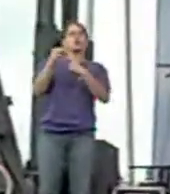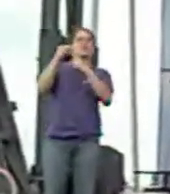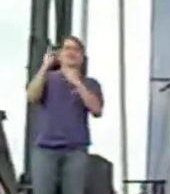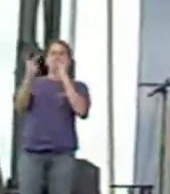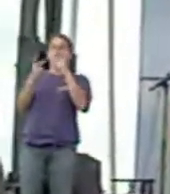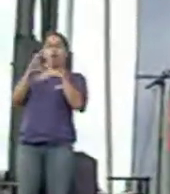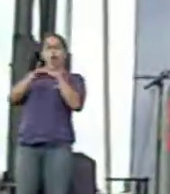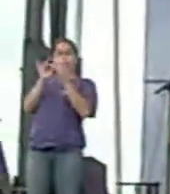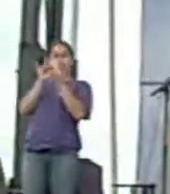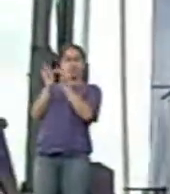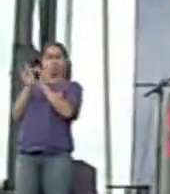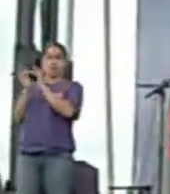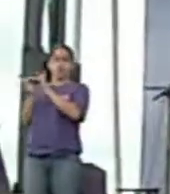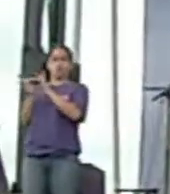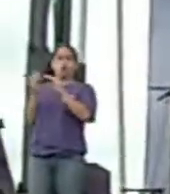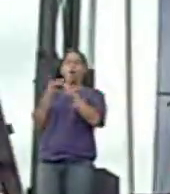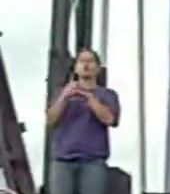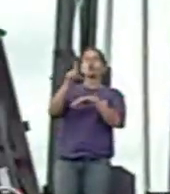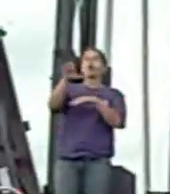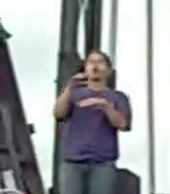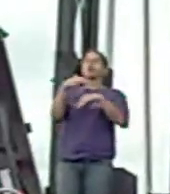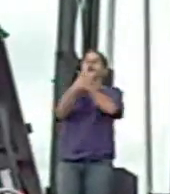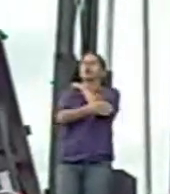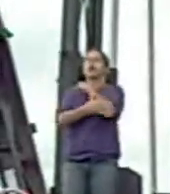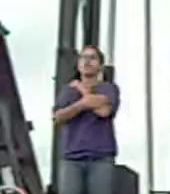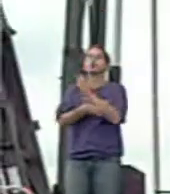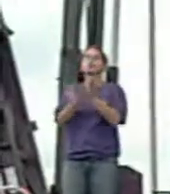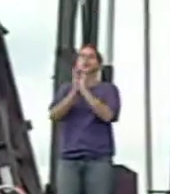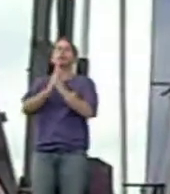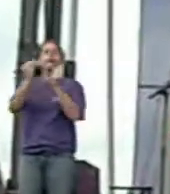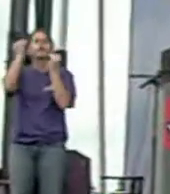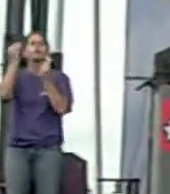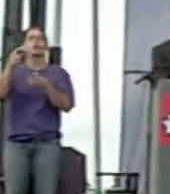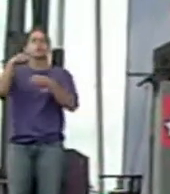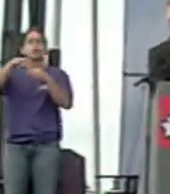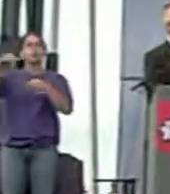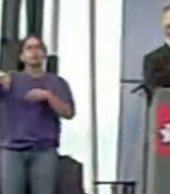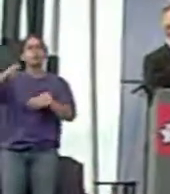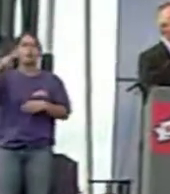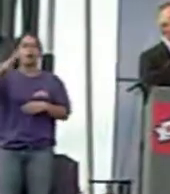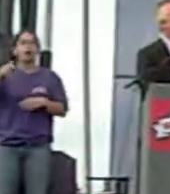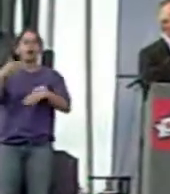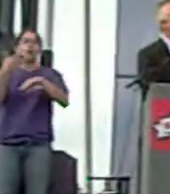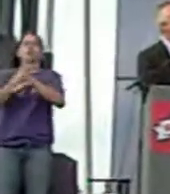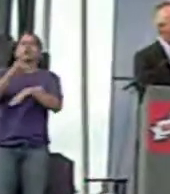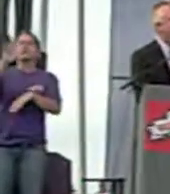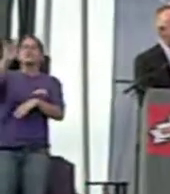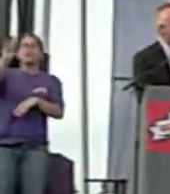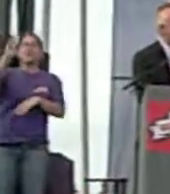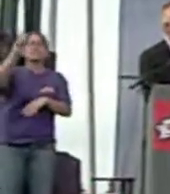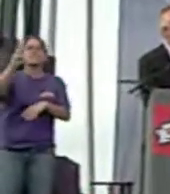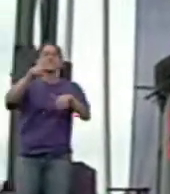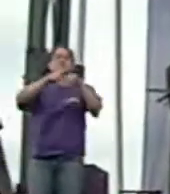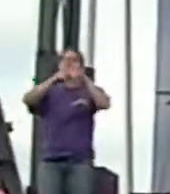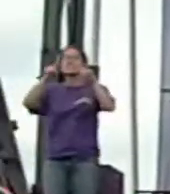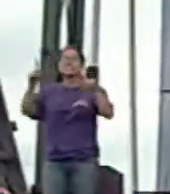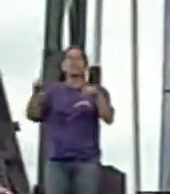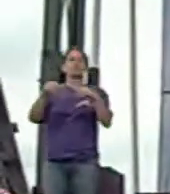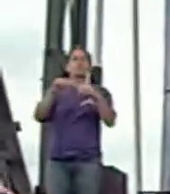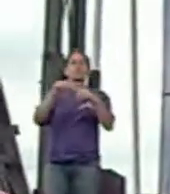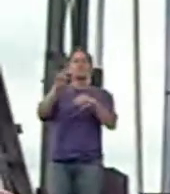Over 100 countries have requested information. Over 7,600 different cities